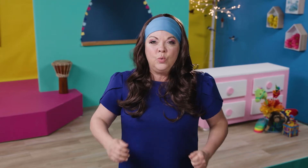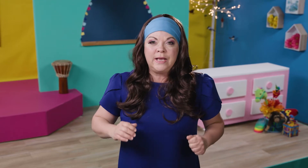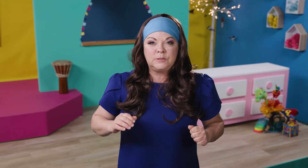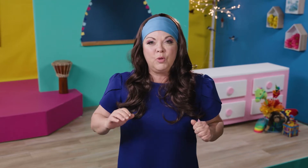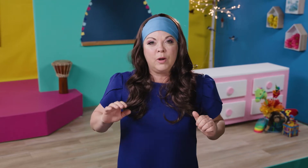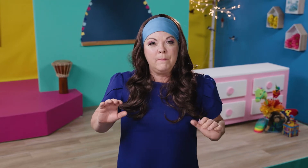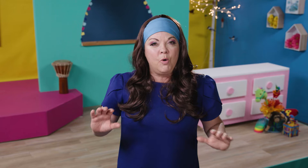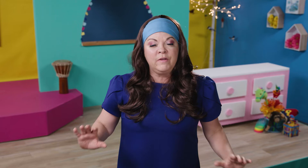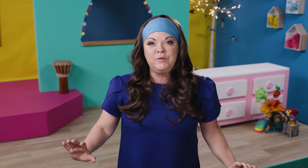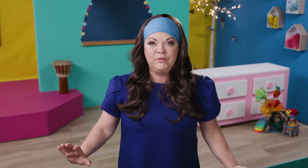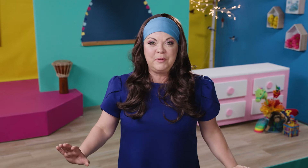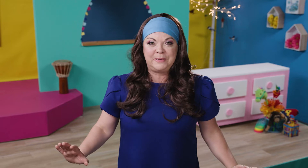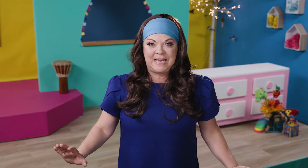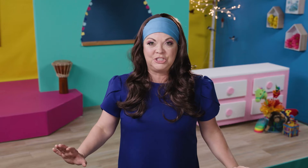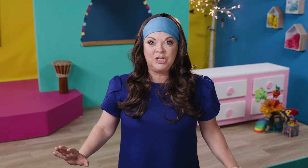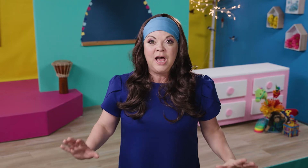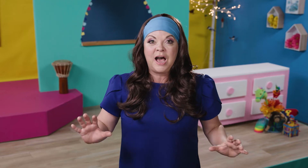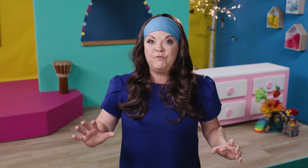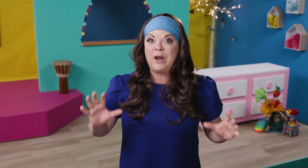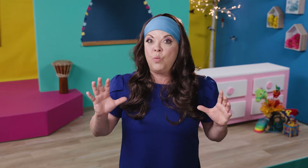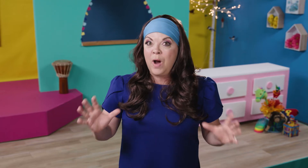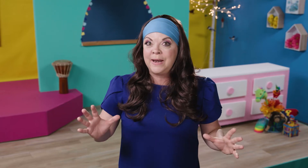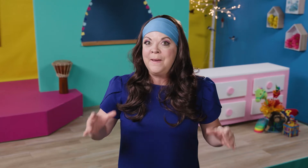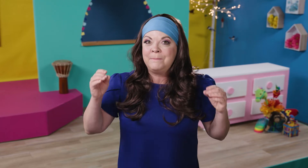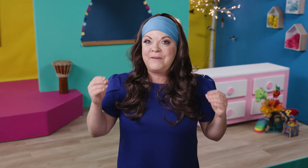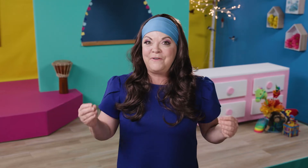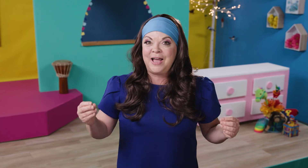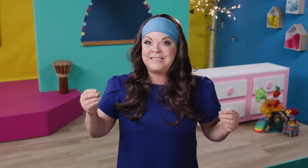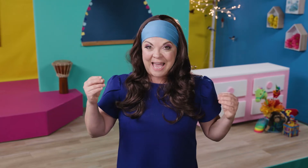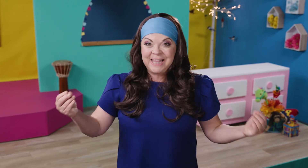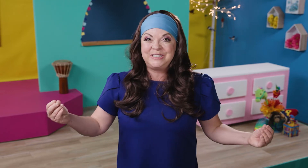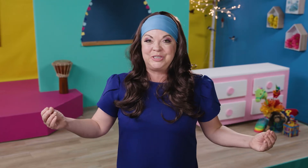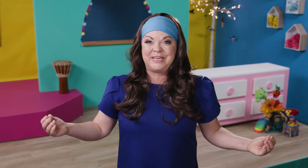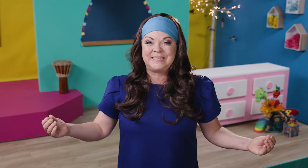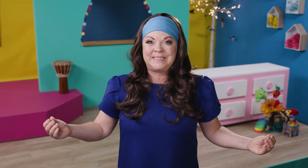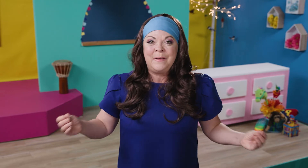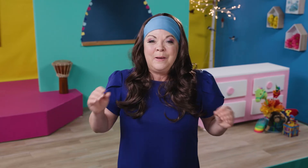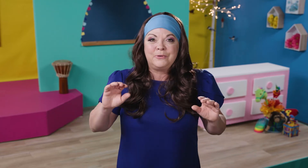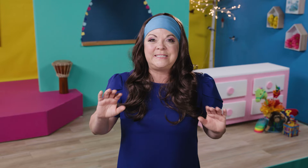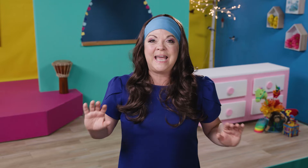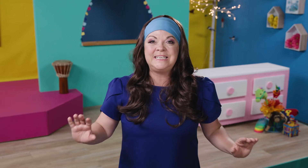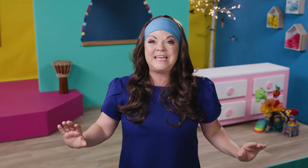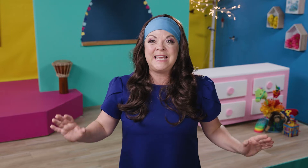we explore more of the movement potential of what one might find at the circus. Pretending,